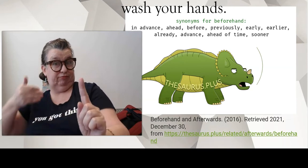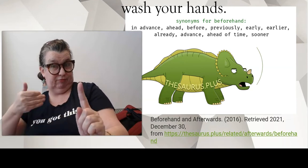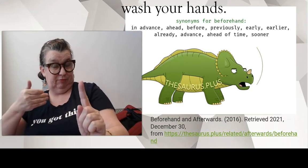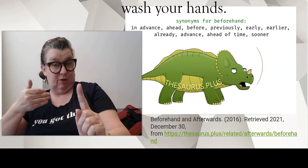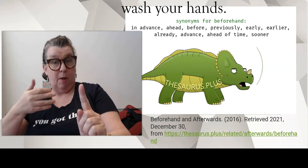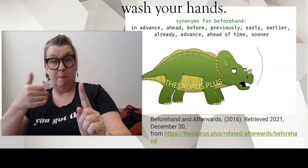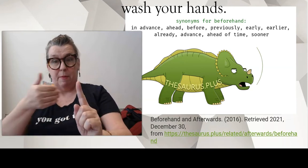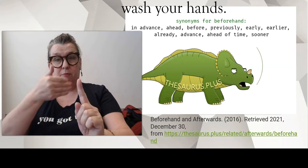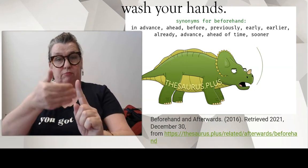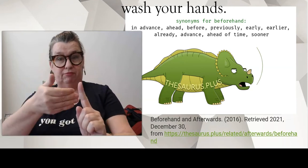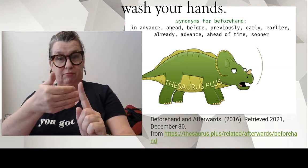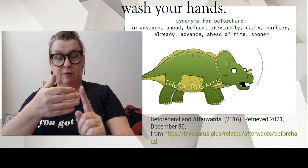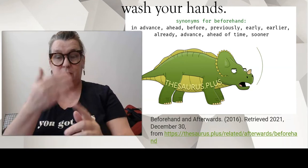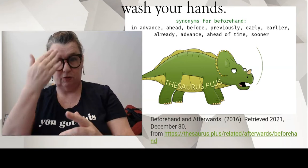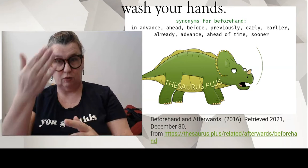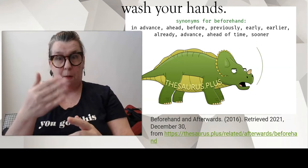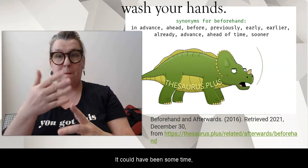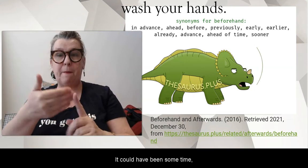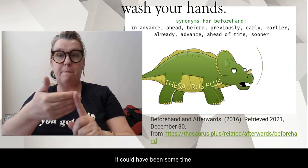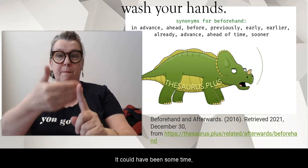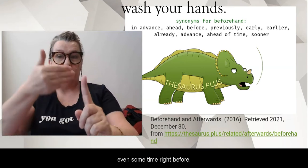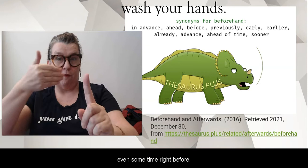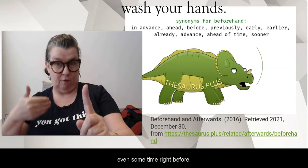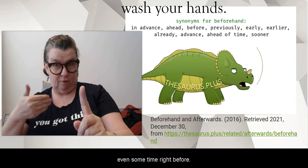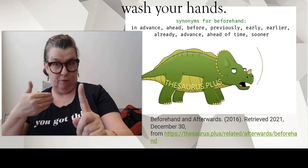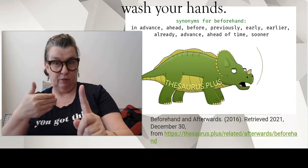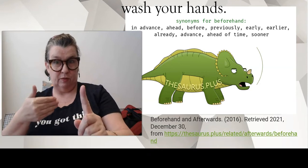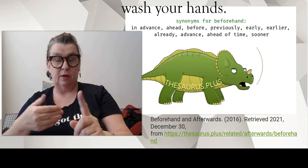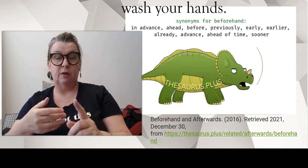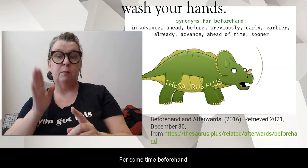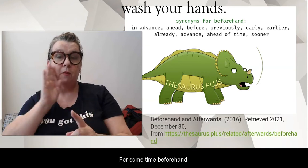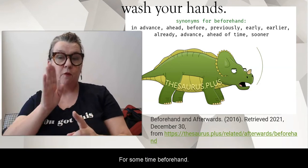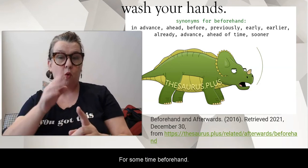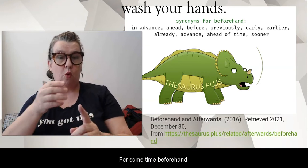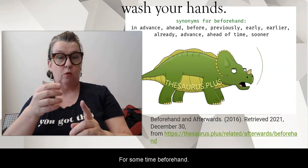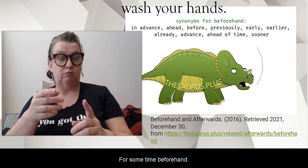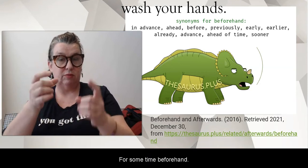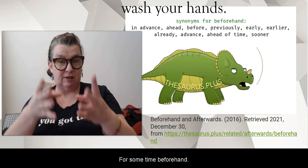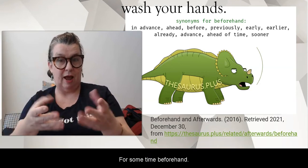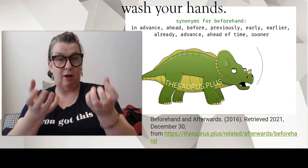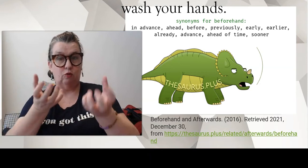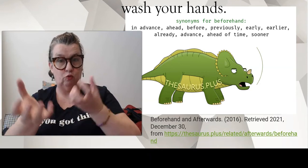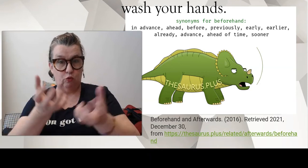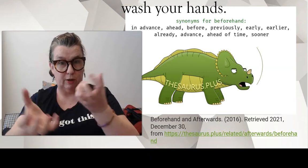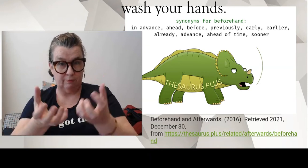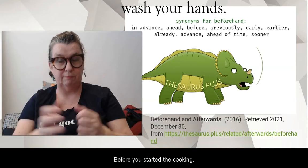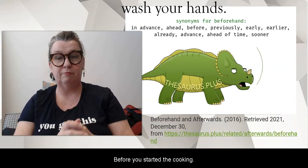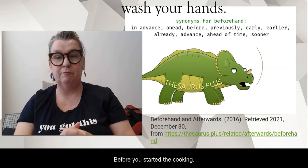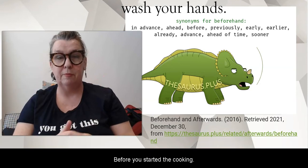Not next in Italy, but it could have been right before. So sometime beforehand, before you